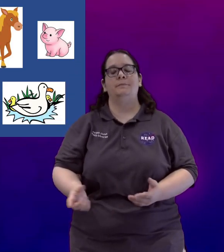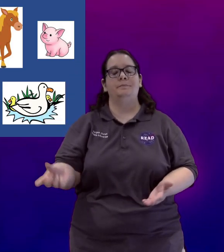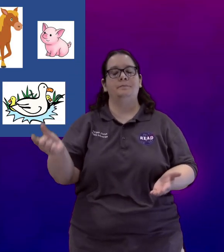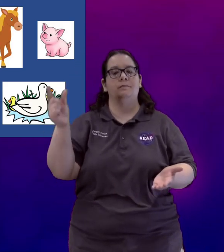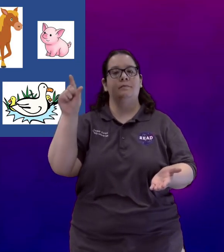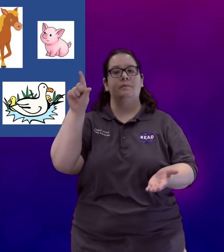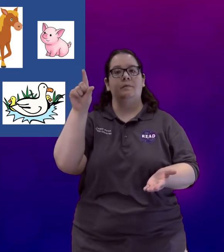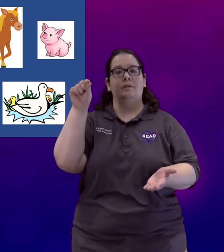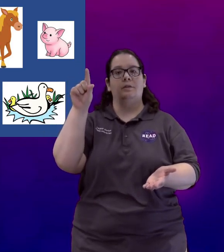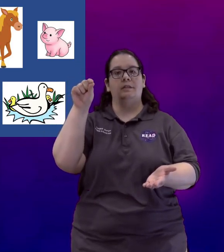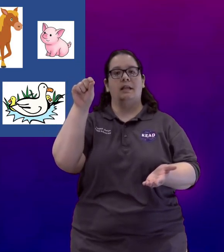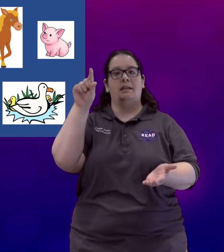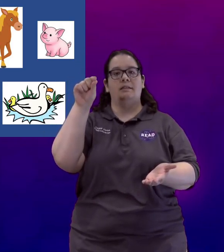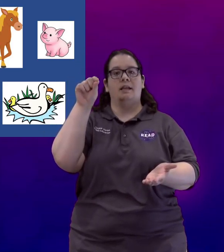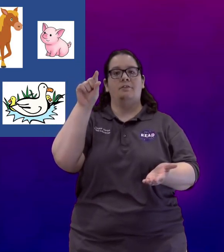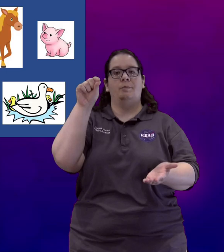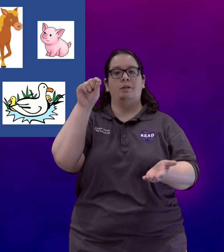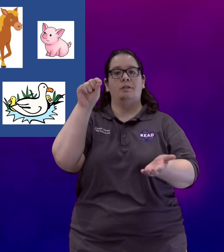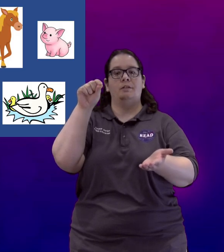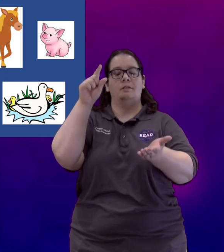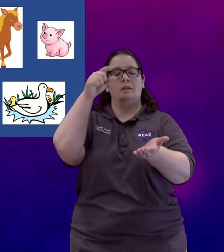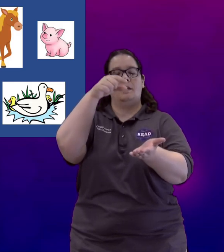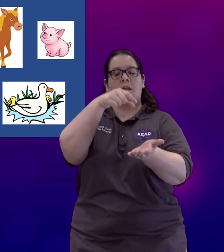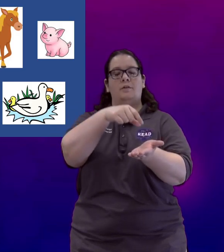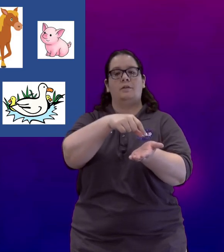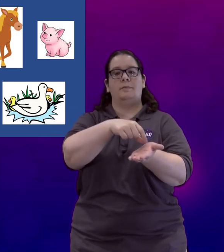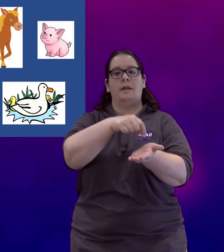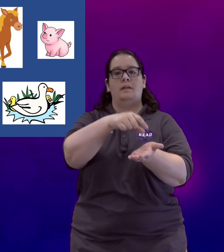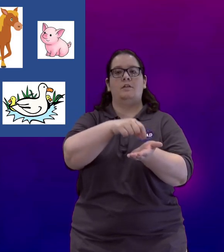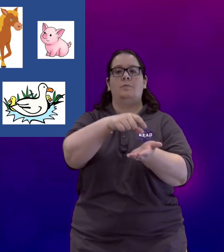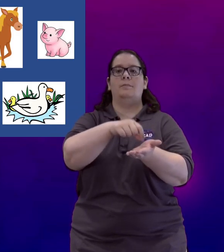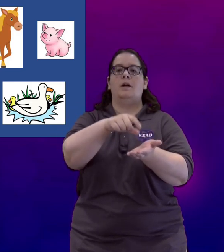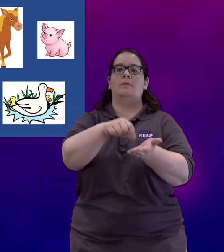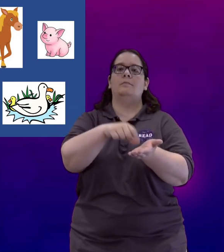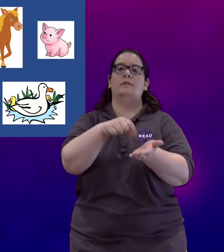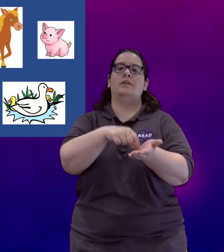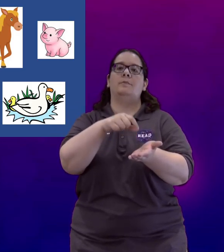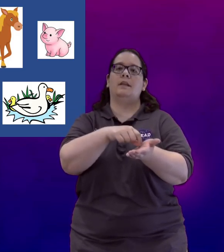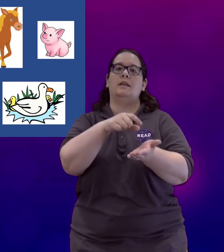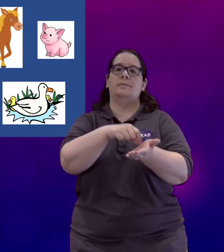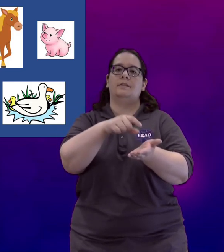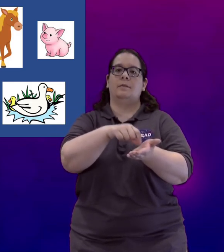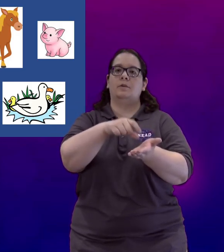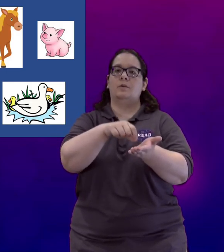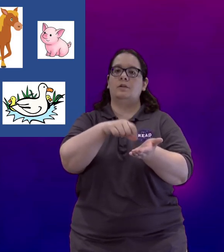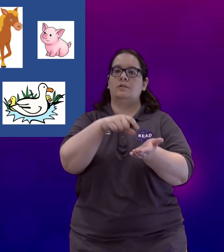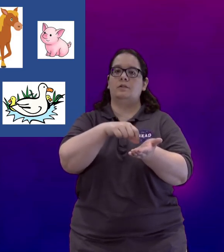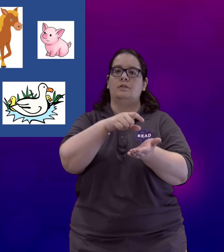you're going to take that sign for bird and you're going to peck in an open palm like you're picking up some corn or